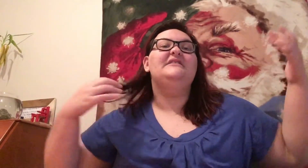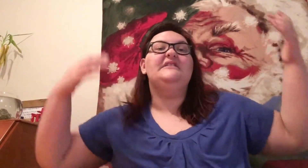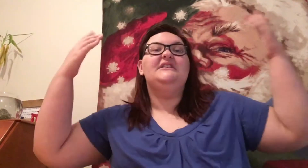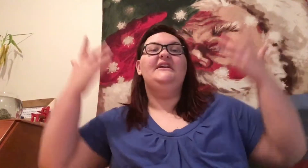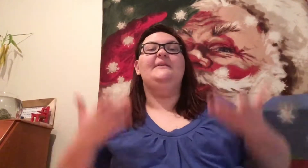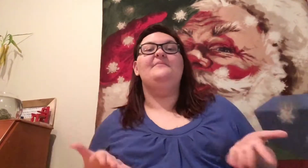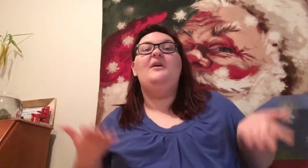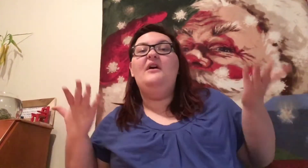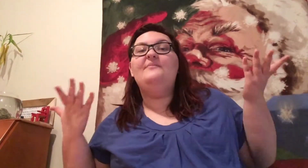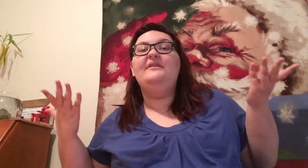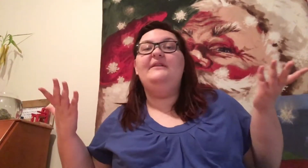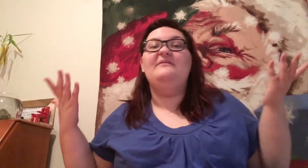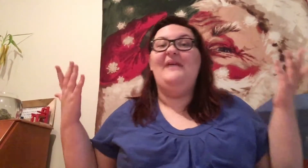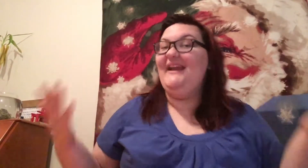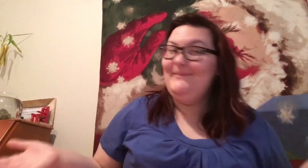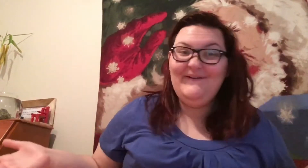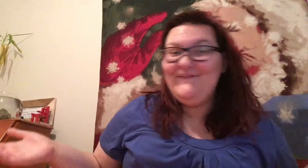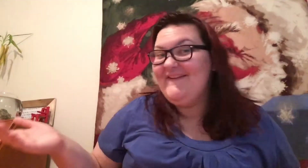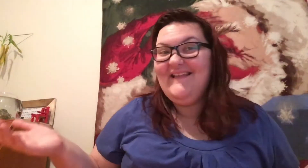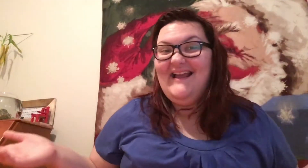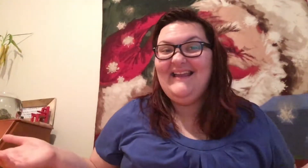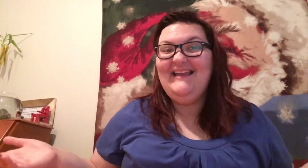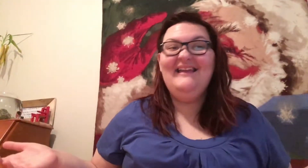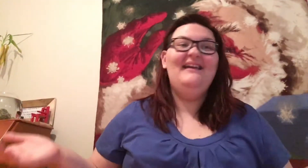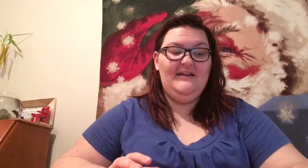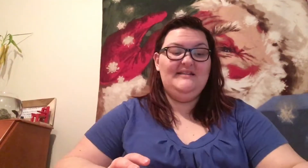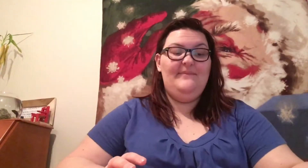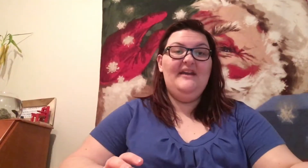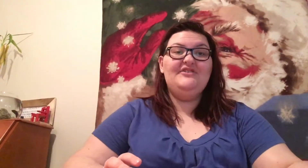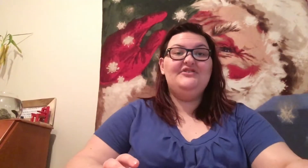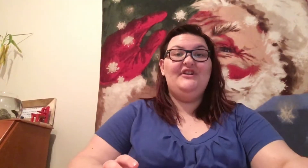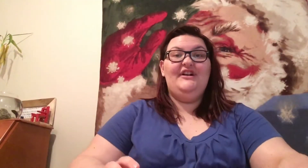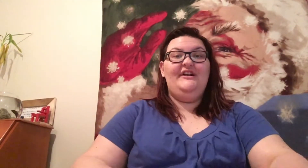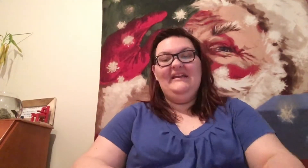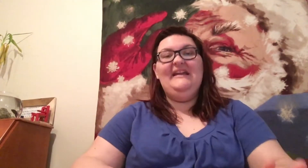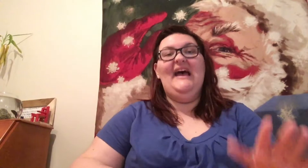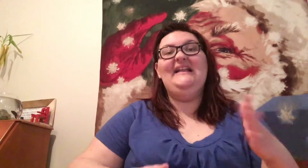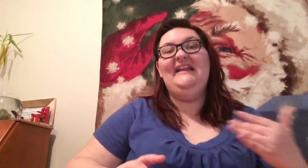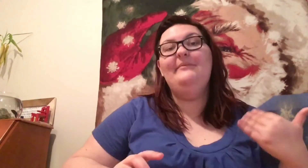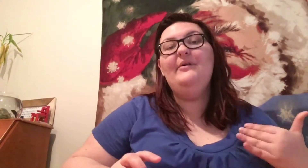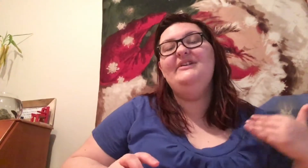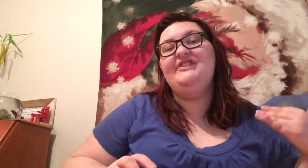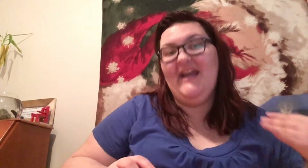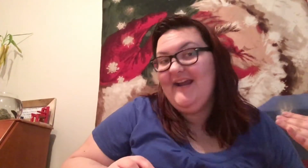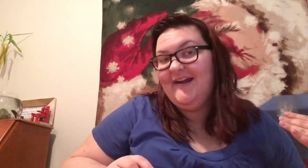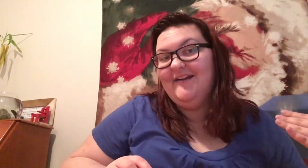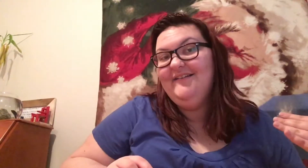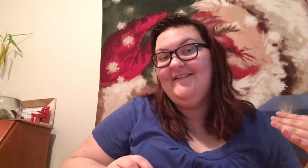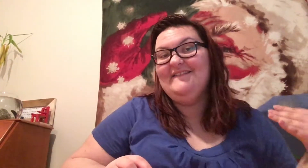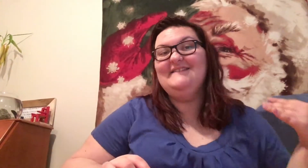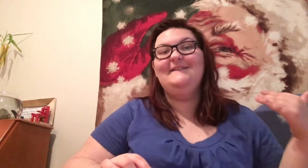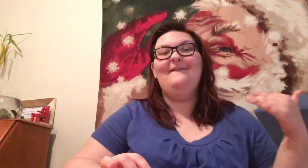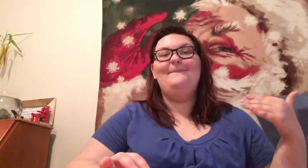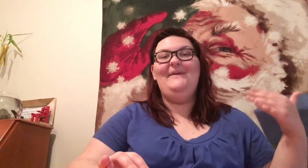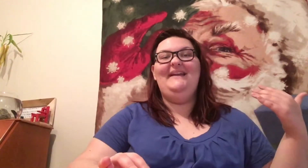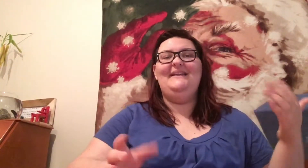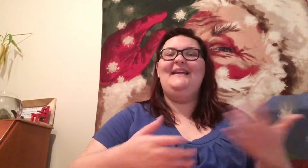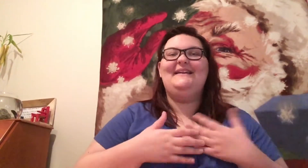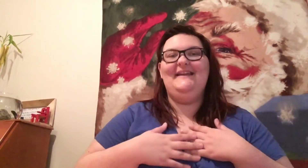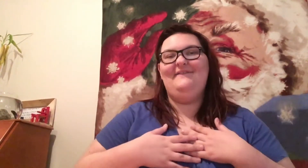clearly I'm not, but he would make me feel like it. In his picture, he had emo-ish hair in his mane. And I kind of have